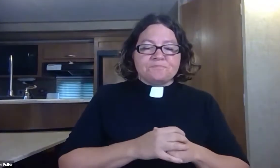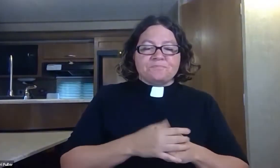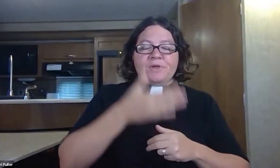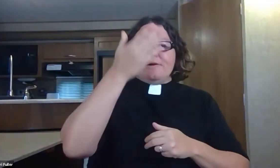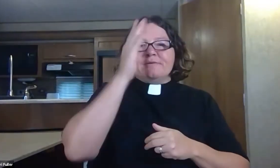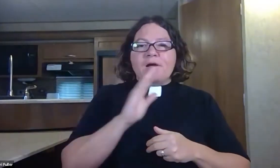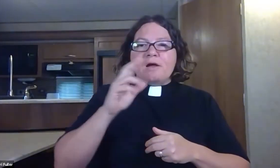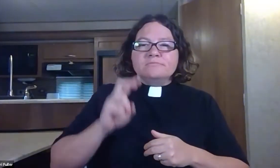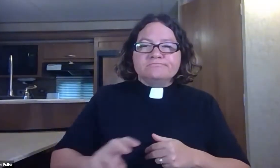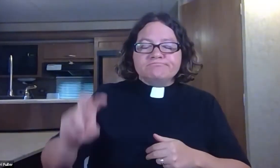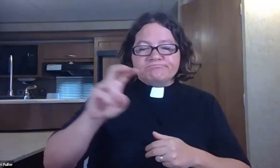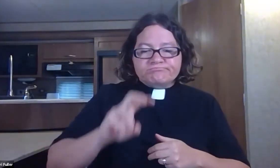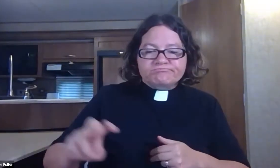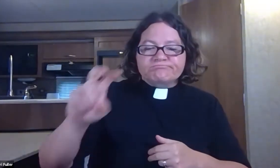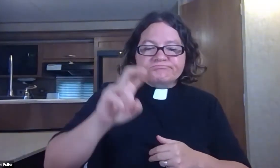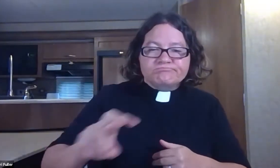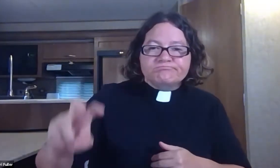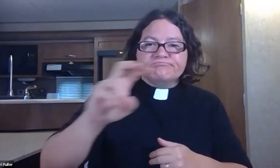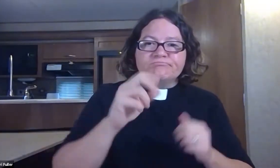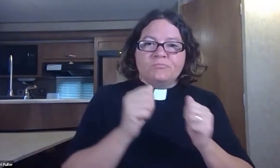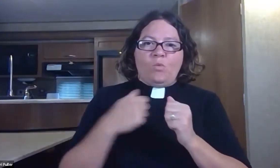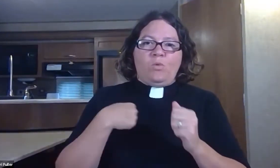Second, is that God is on this journey with us.